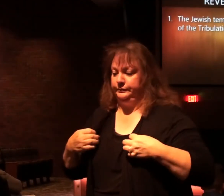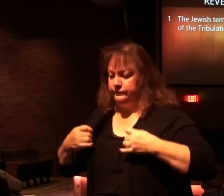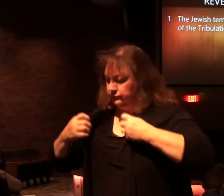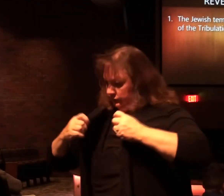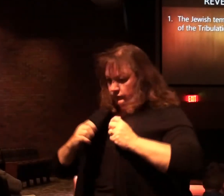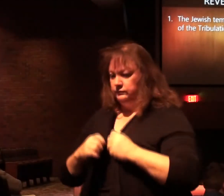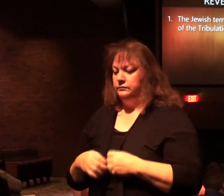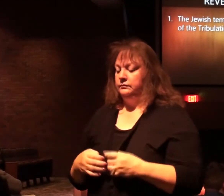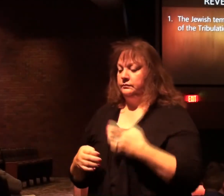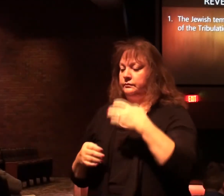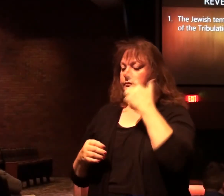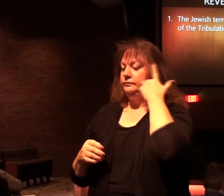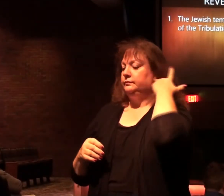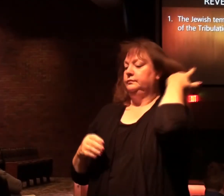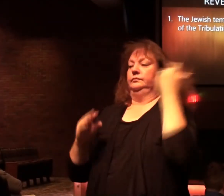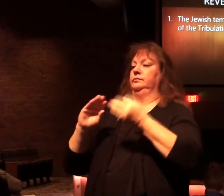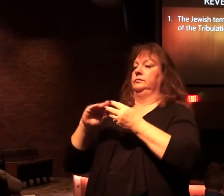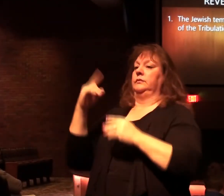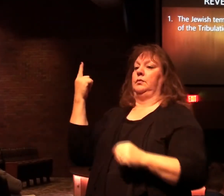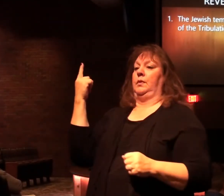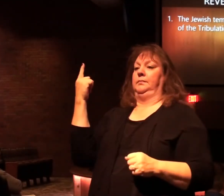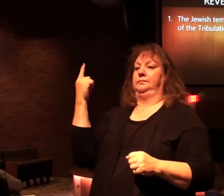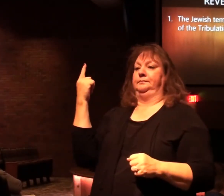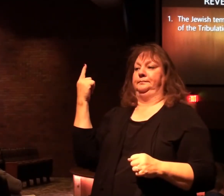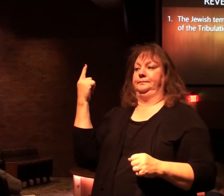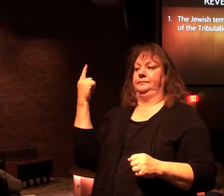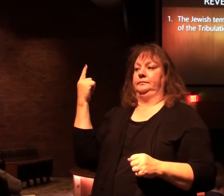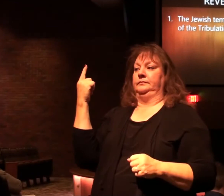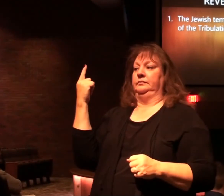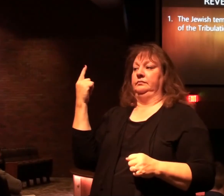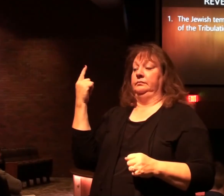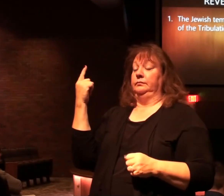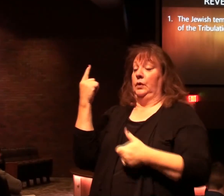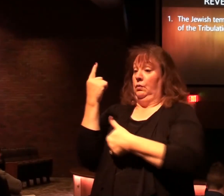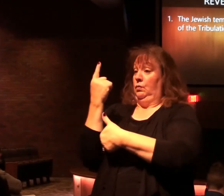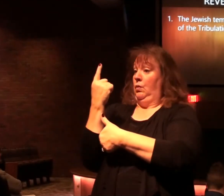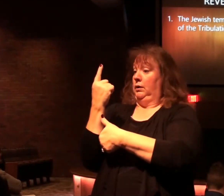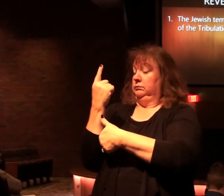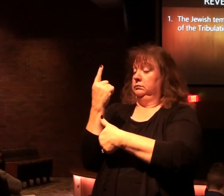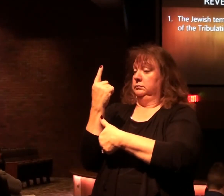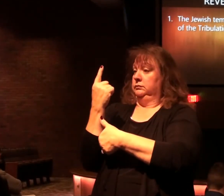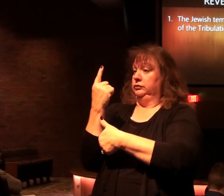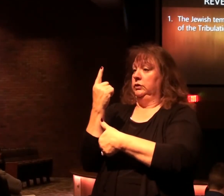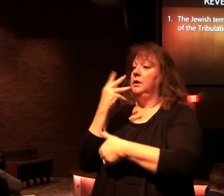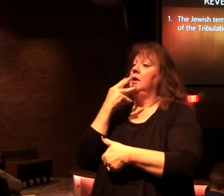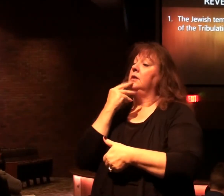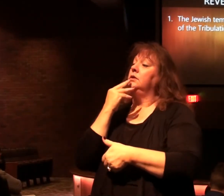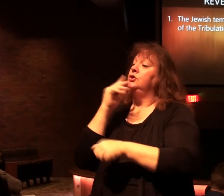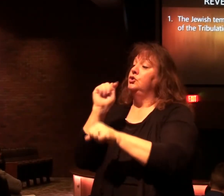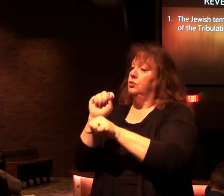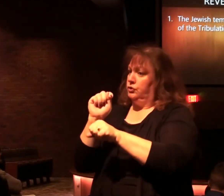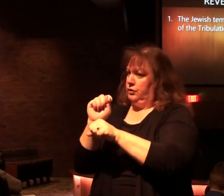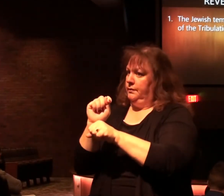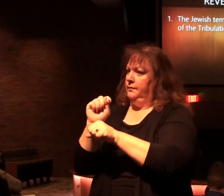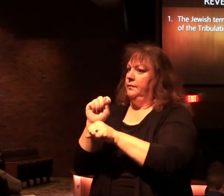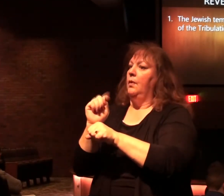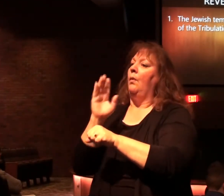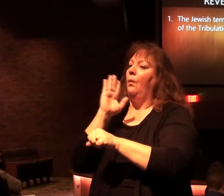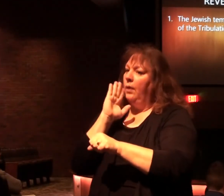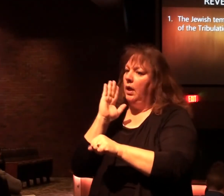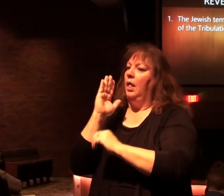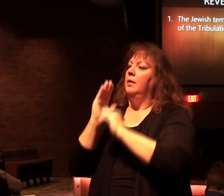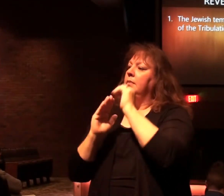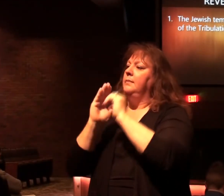Here we go. First thing we've found in these first few verses is the Jewish temple will be rebuilt